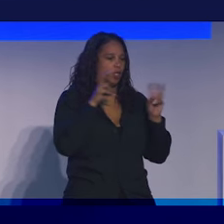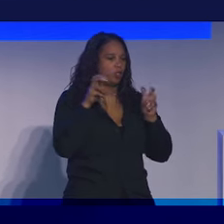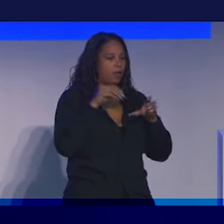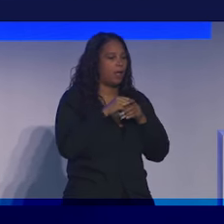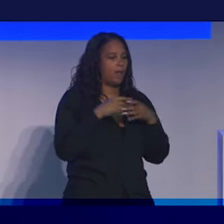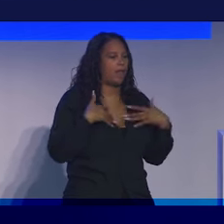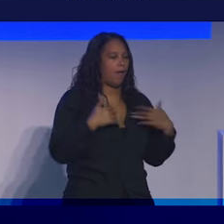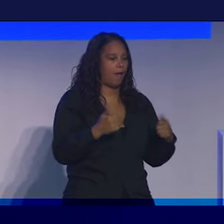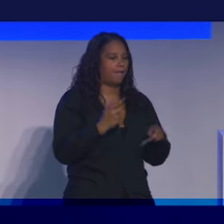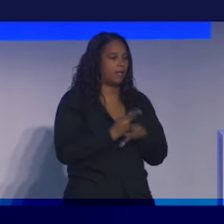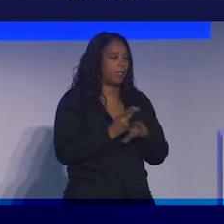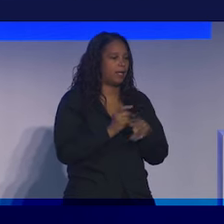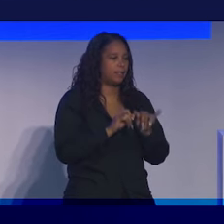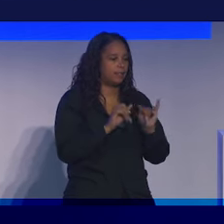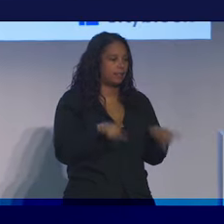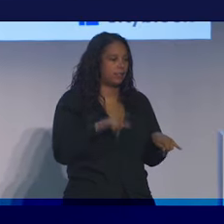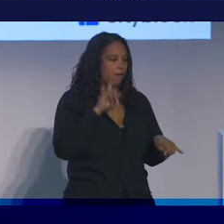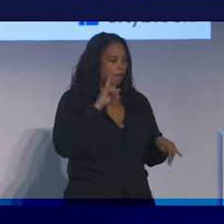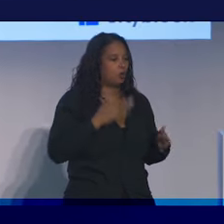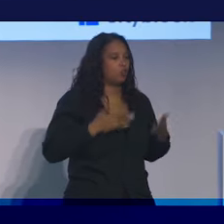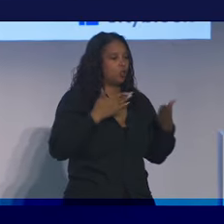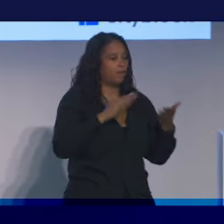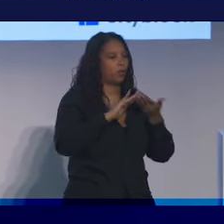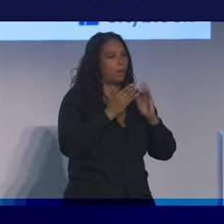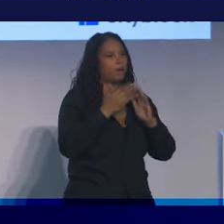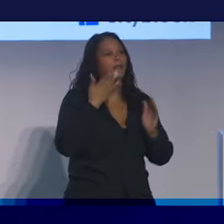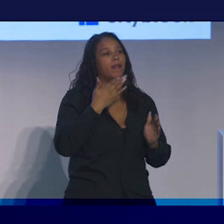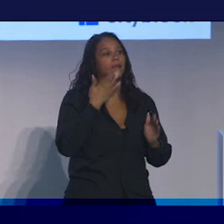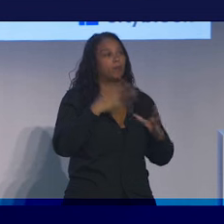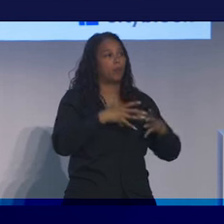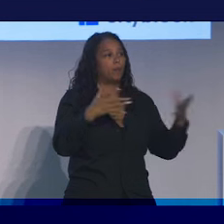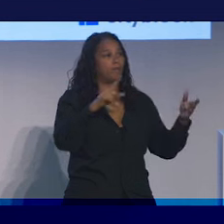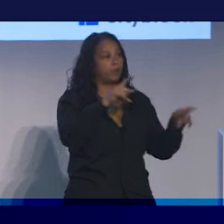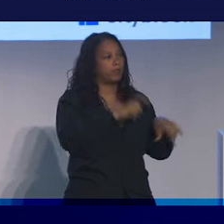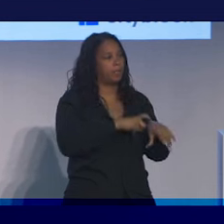system as it is about serving communities. So thank you so much for your time.